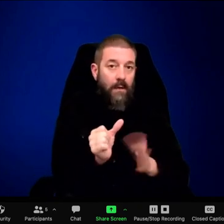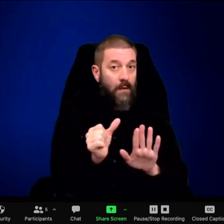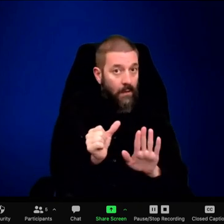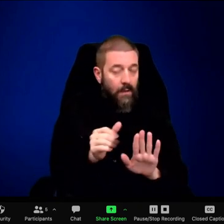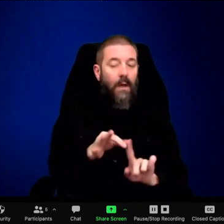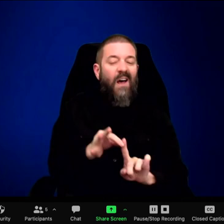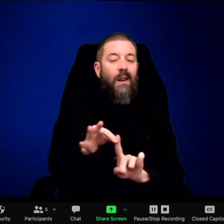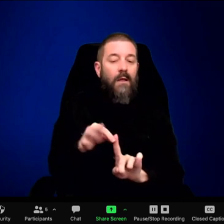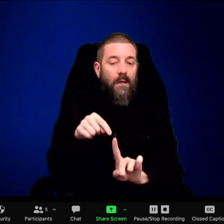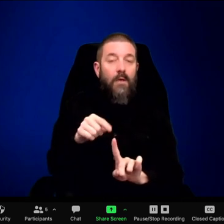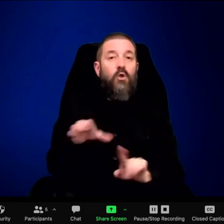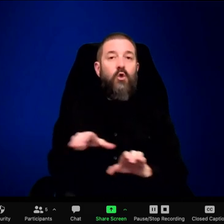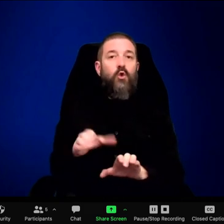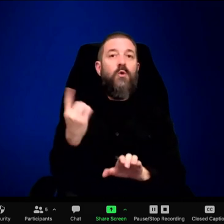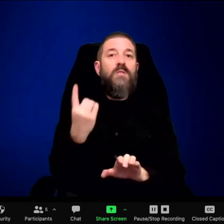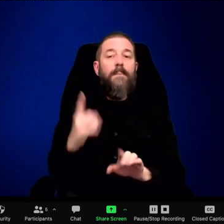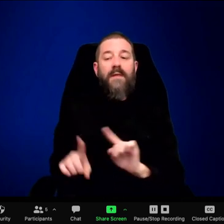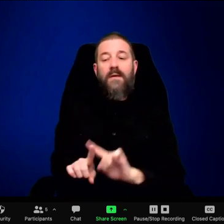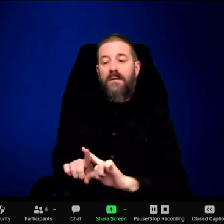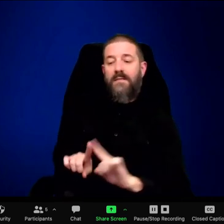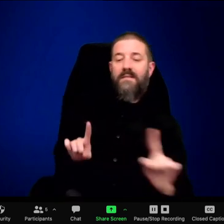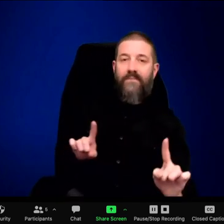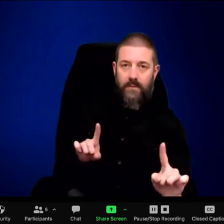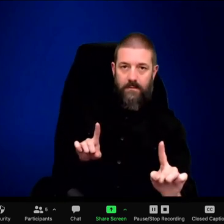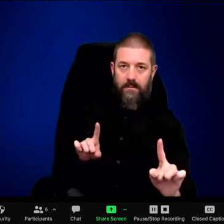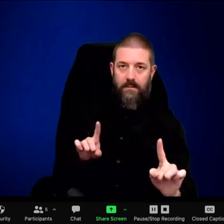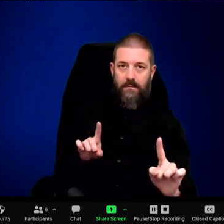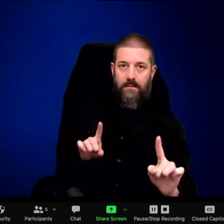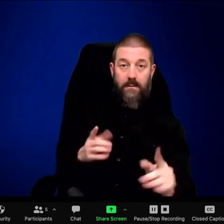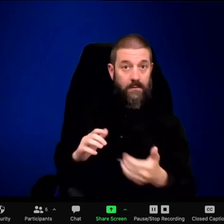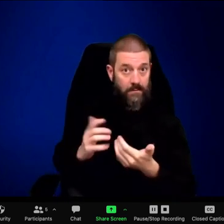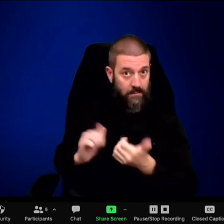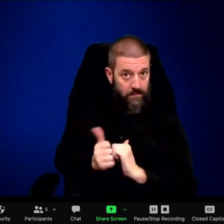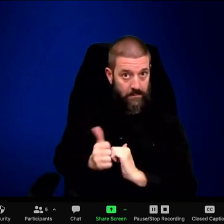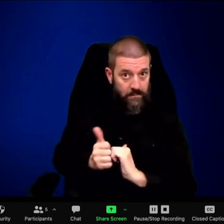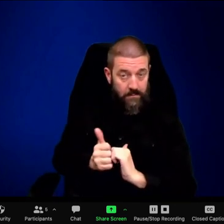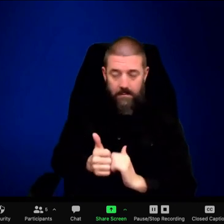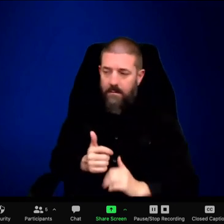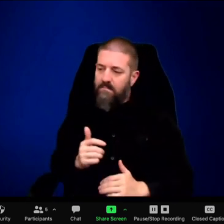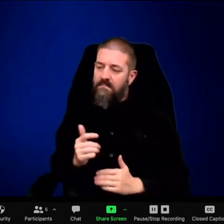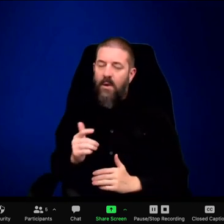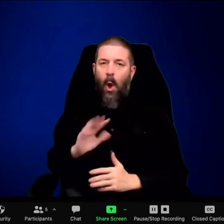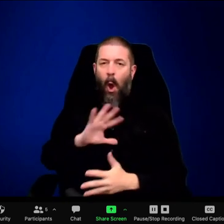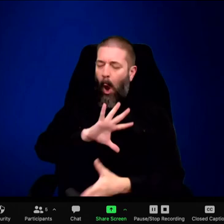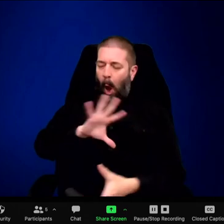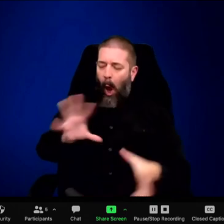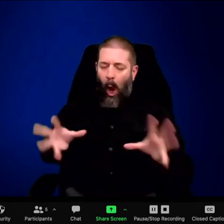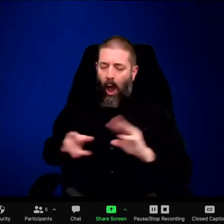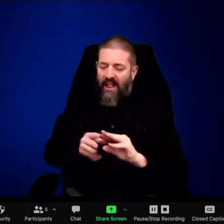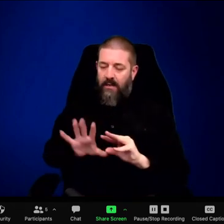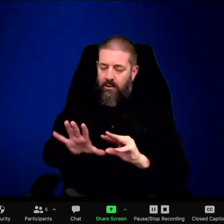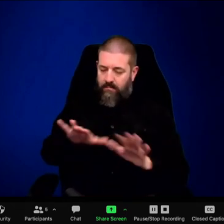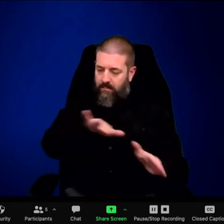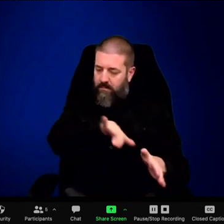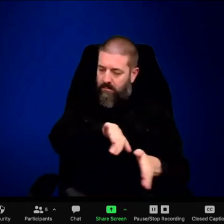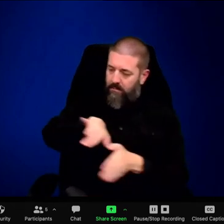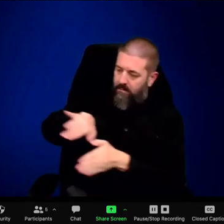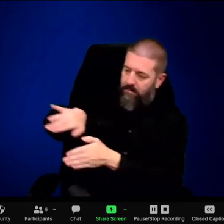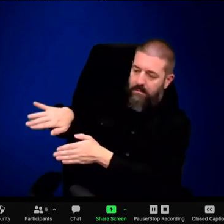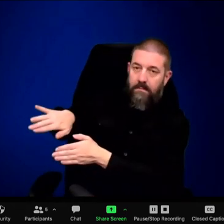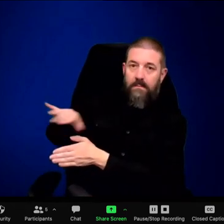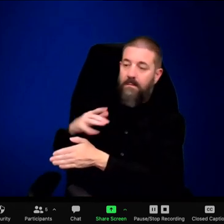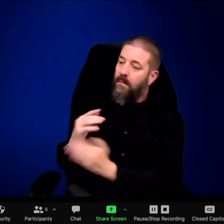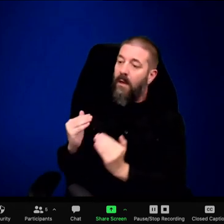Not only are you not listening to the other person, but you're convincing yourself that you're even more right than you thought you were.